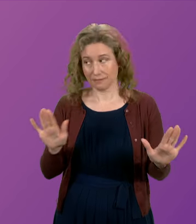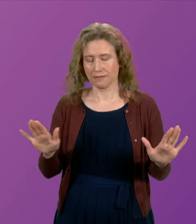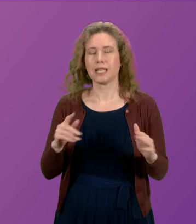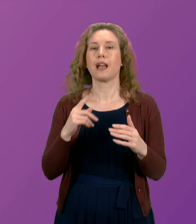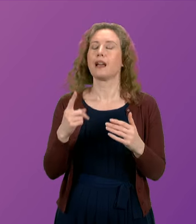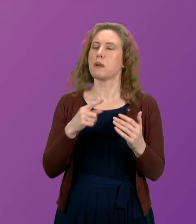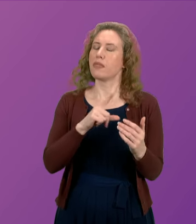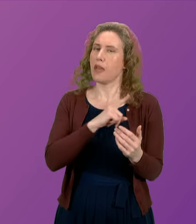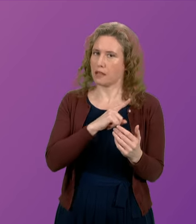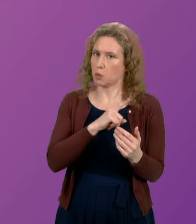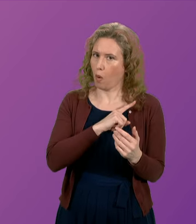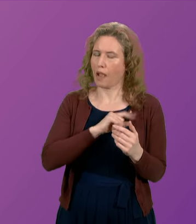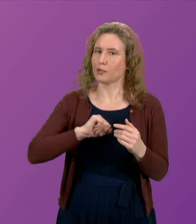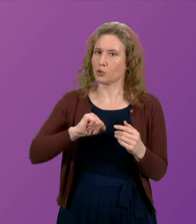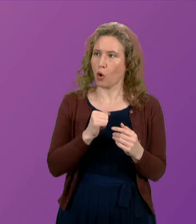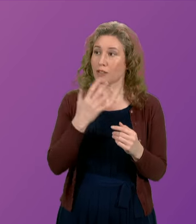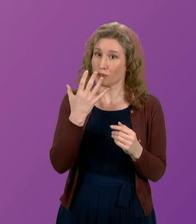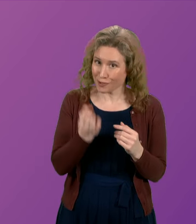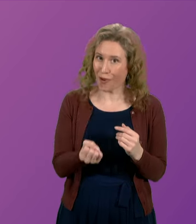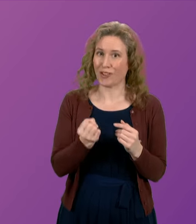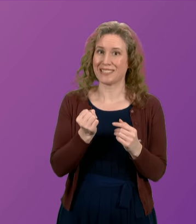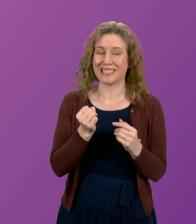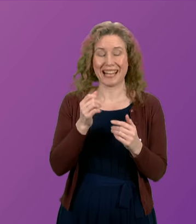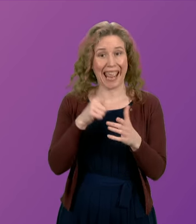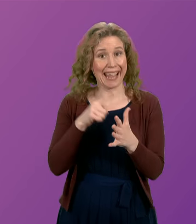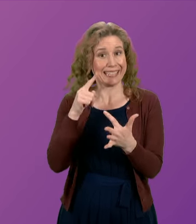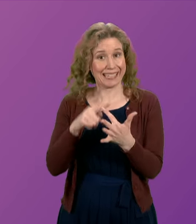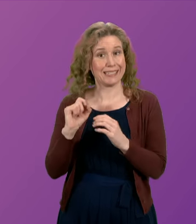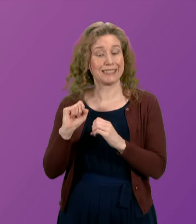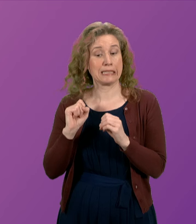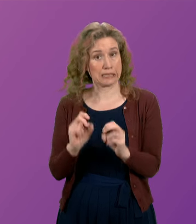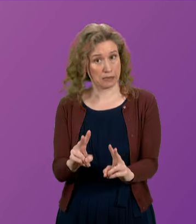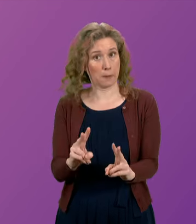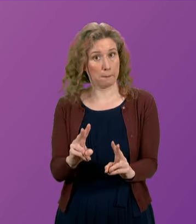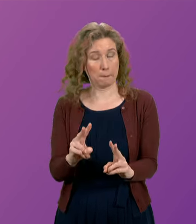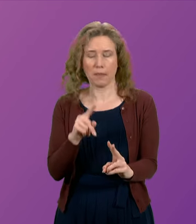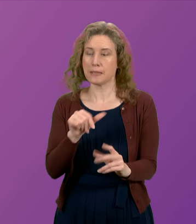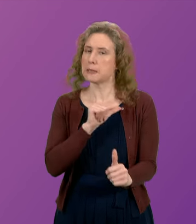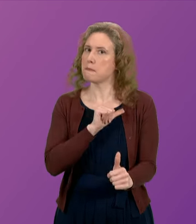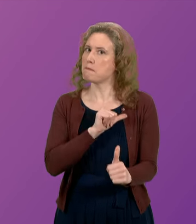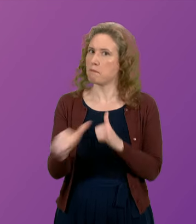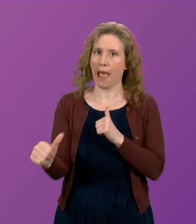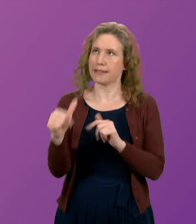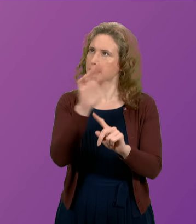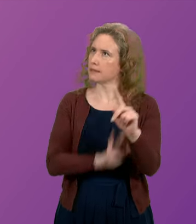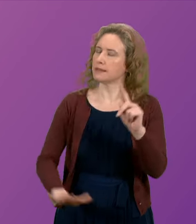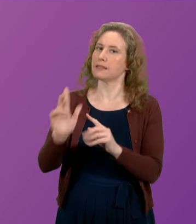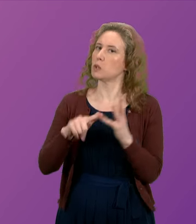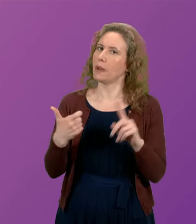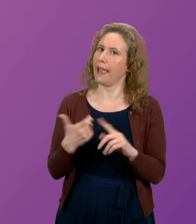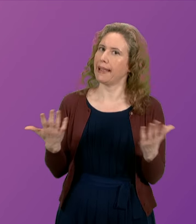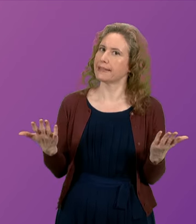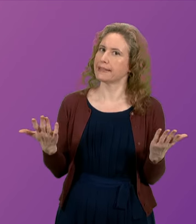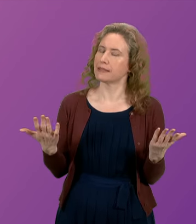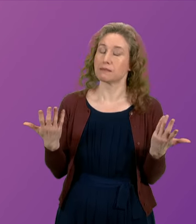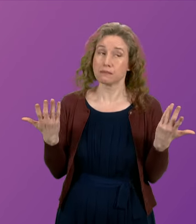And it's why Scotland has got an accident and emergency system which is the best performing in the United Kingdom,